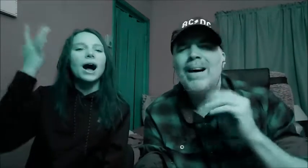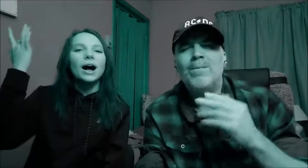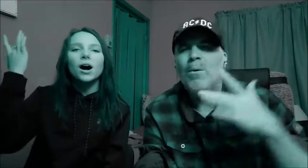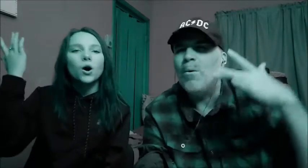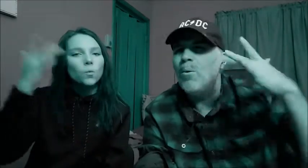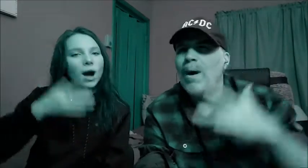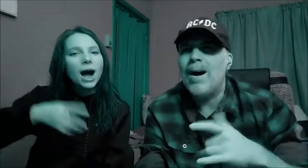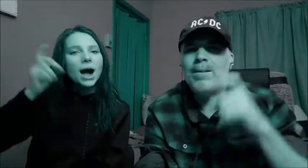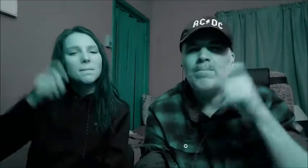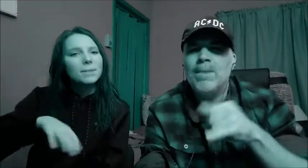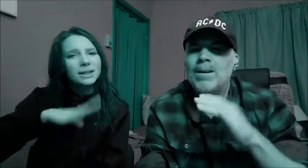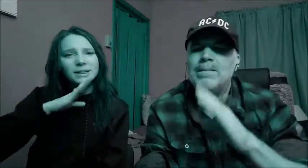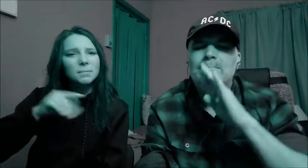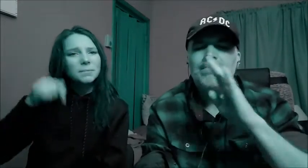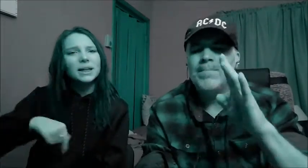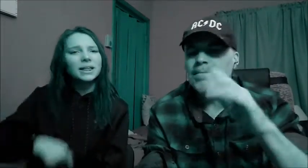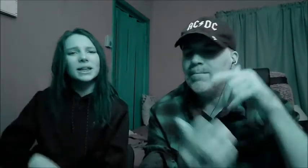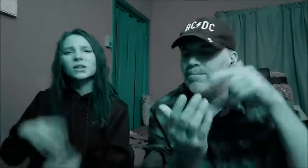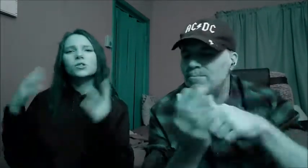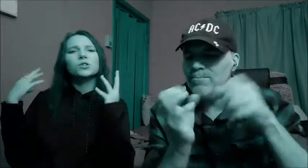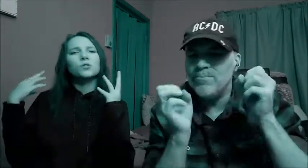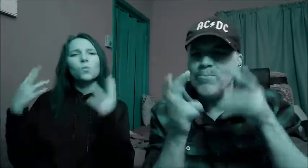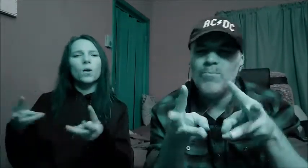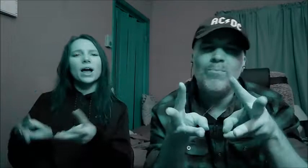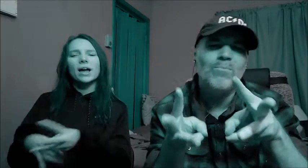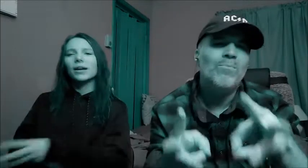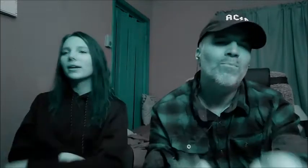why, oh, why must it be this way?